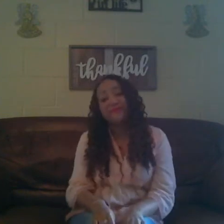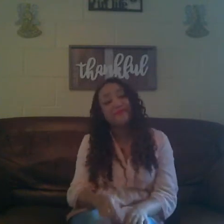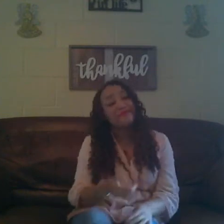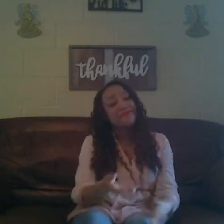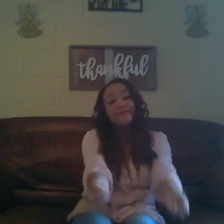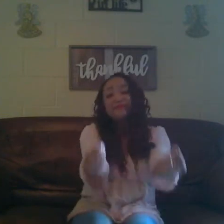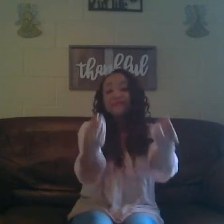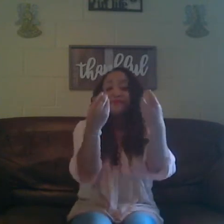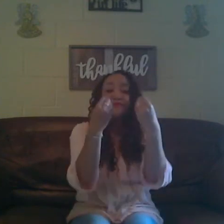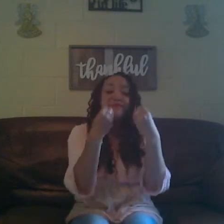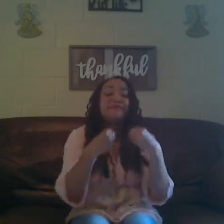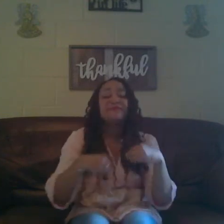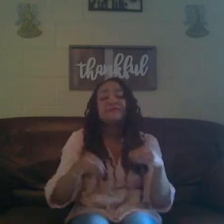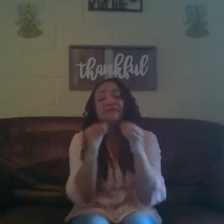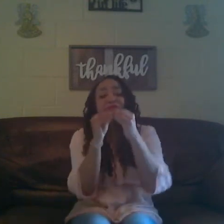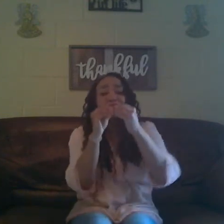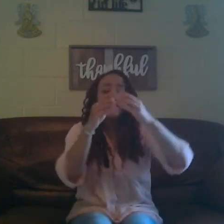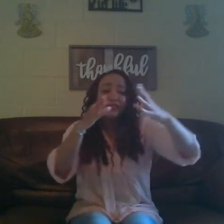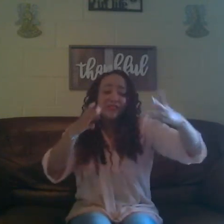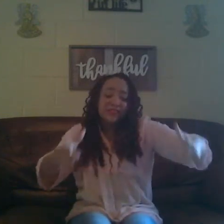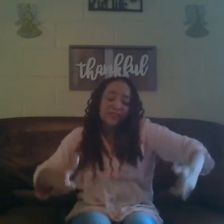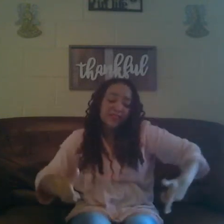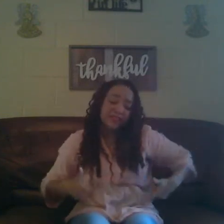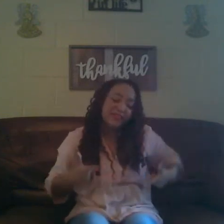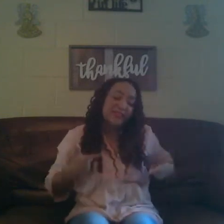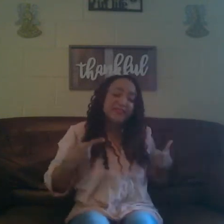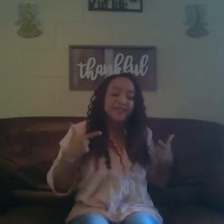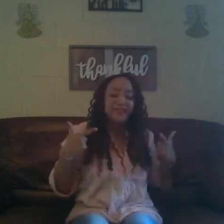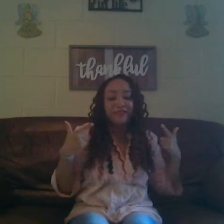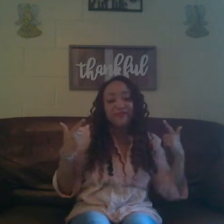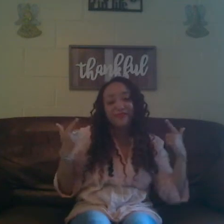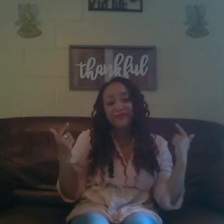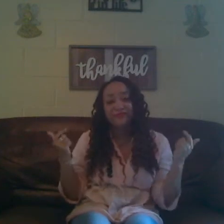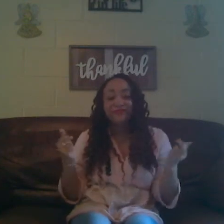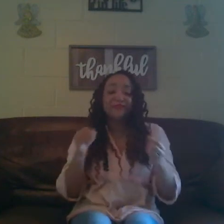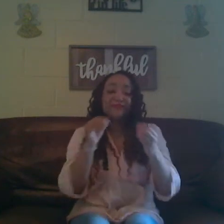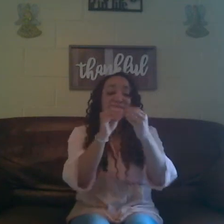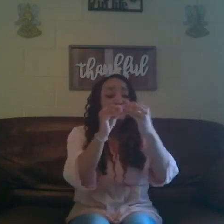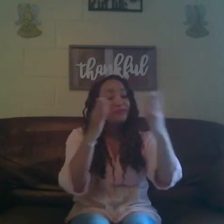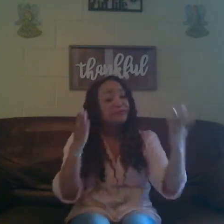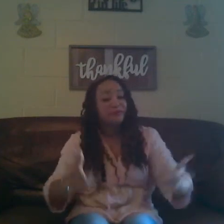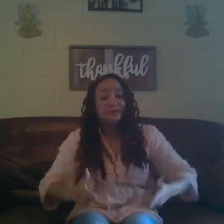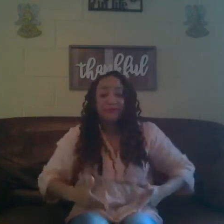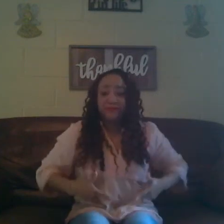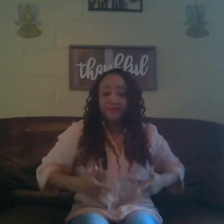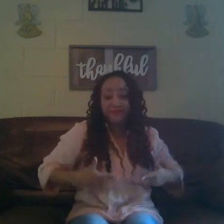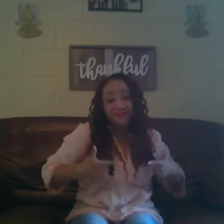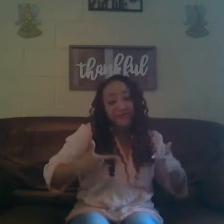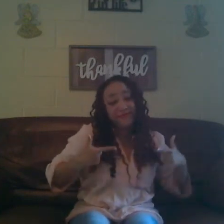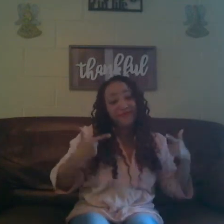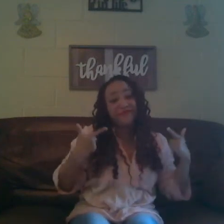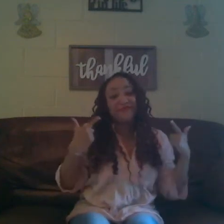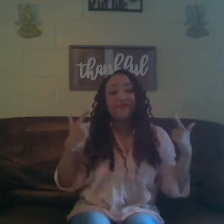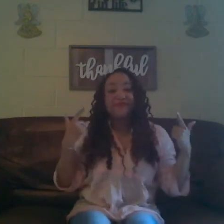You gave me the kiss of life A kiss of life